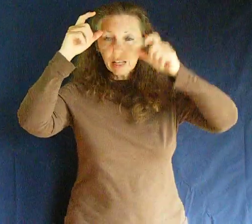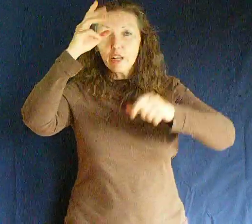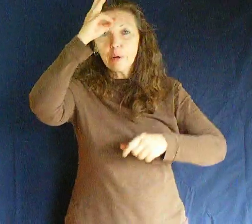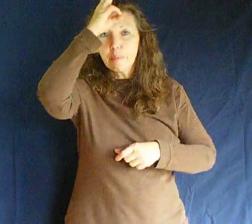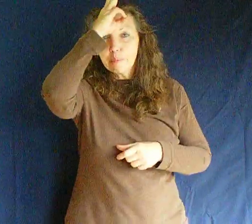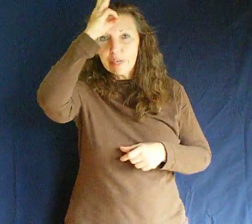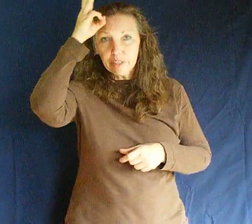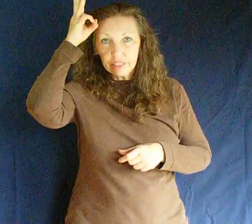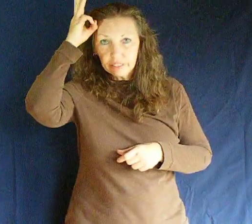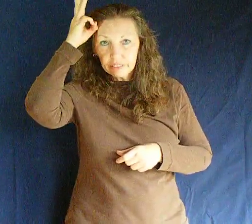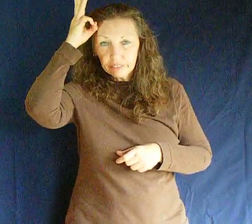Barren.